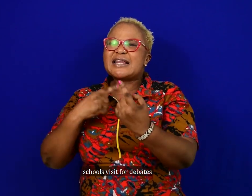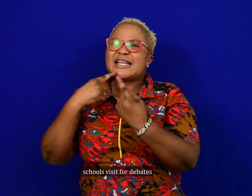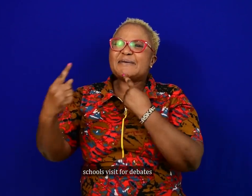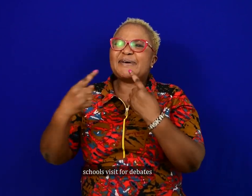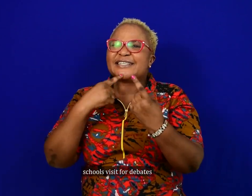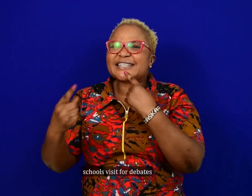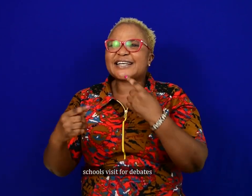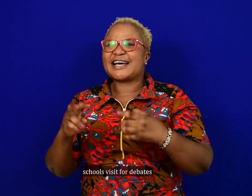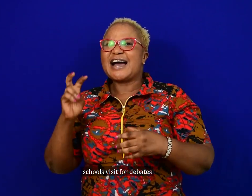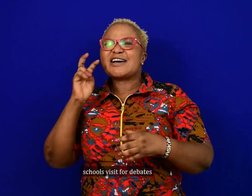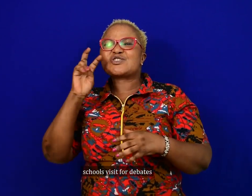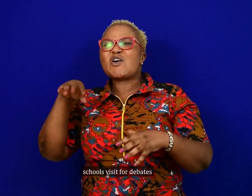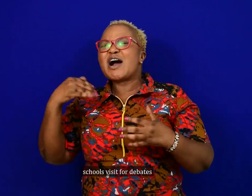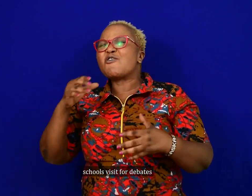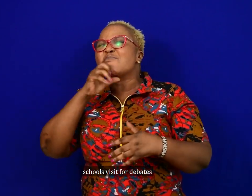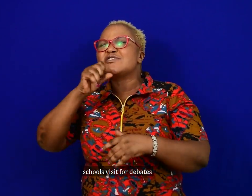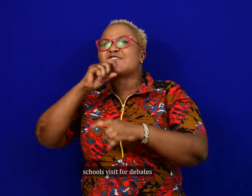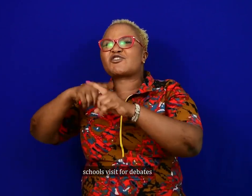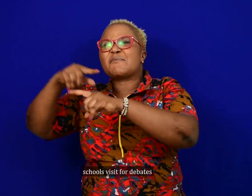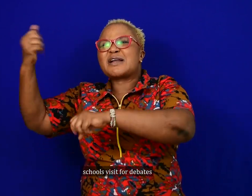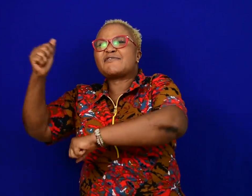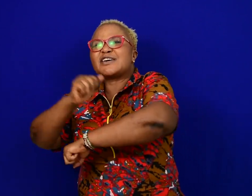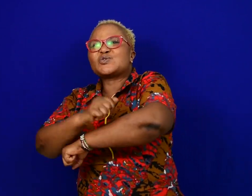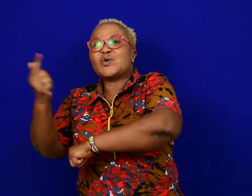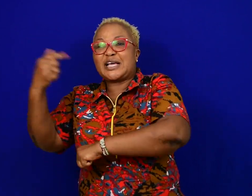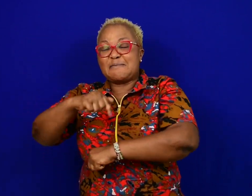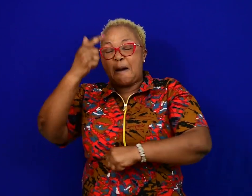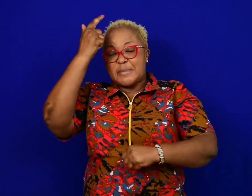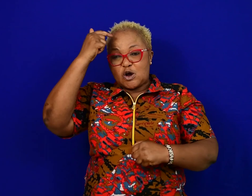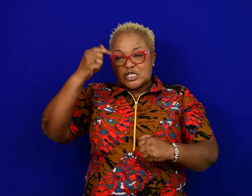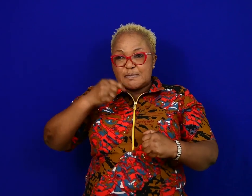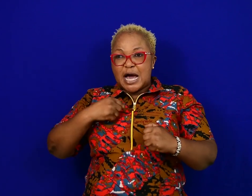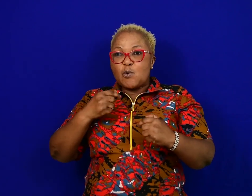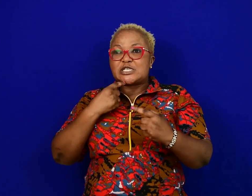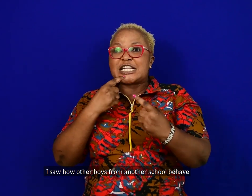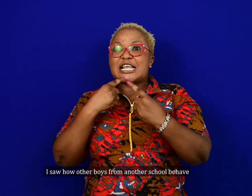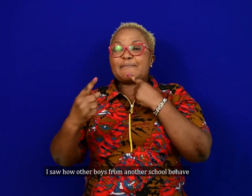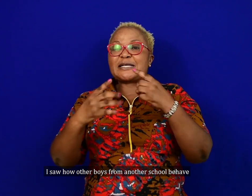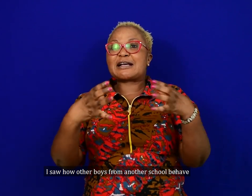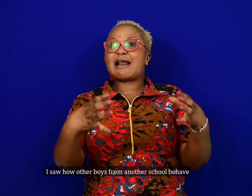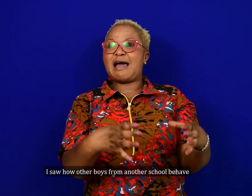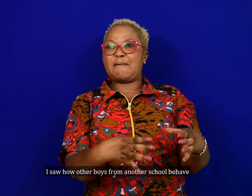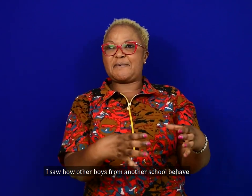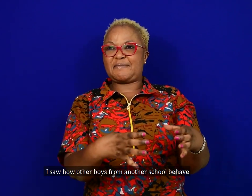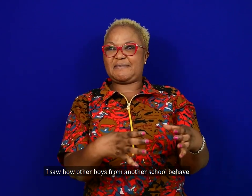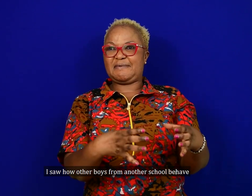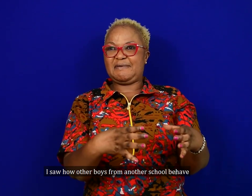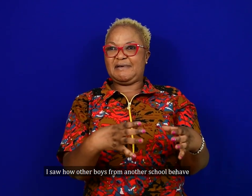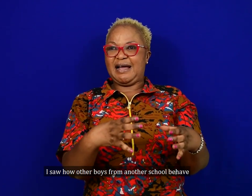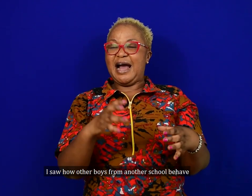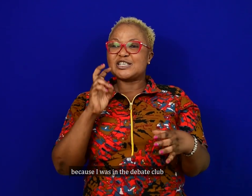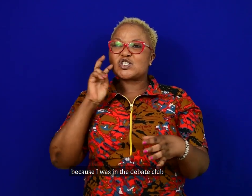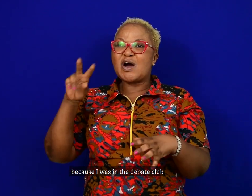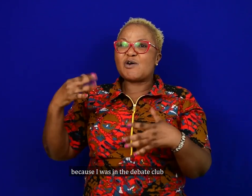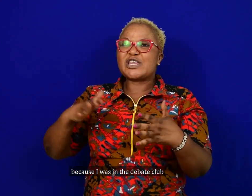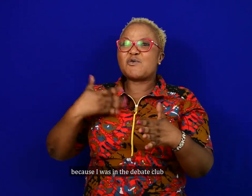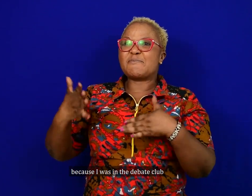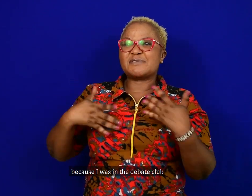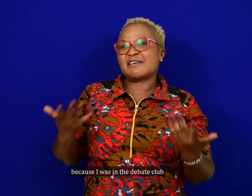visits for debate. I saw during other school how the boys from other school would behave. I was in the debate club,